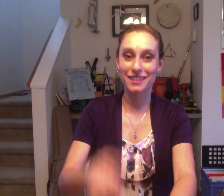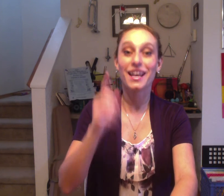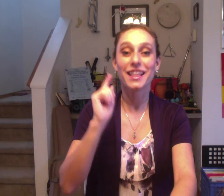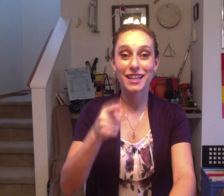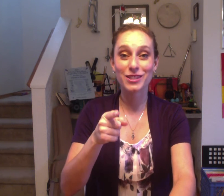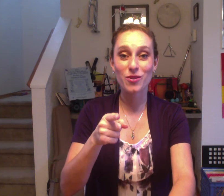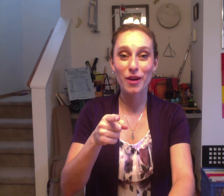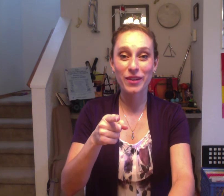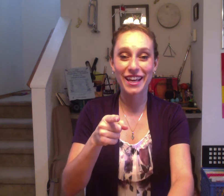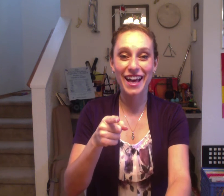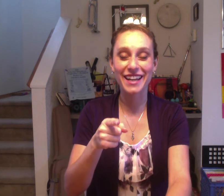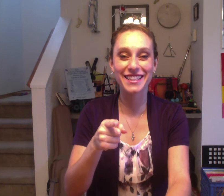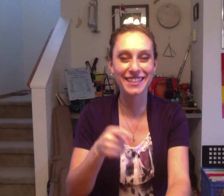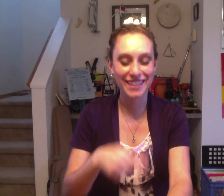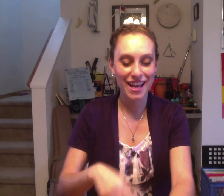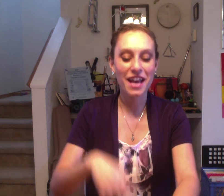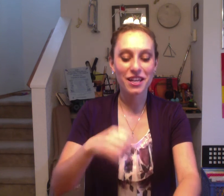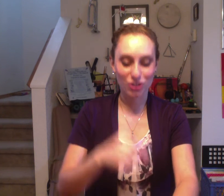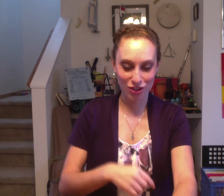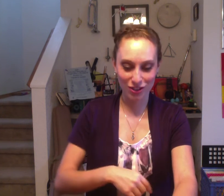Let's do that one again. . .